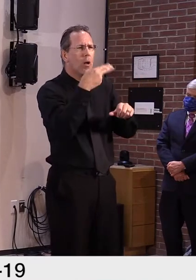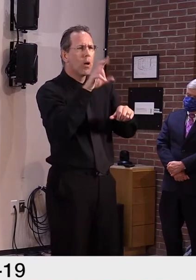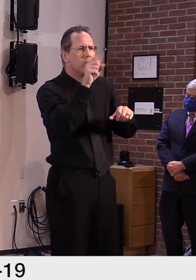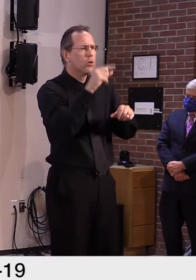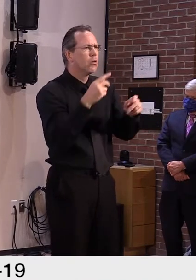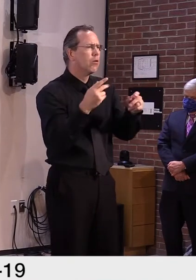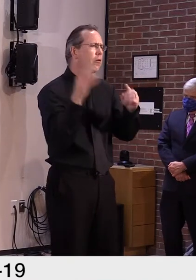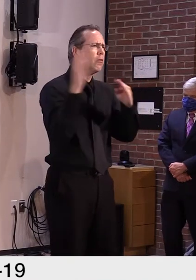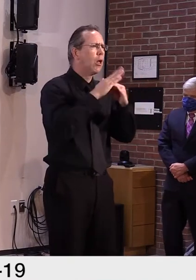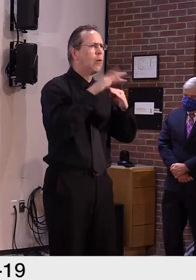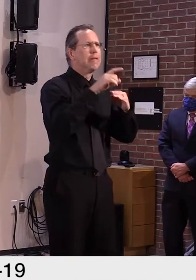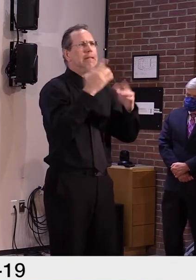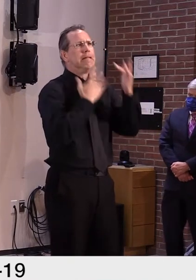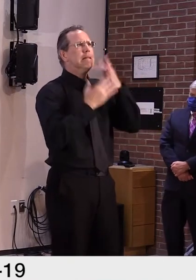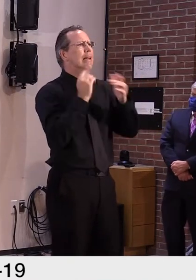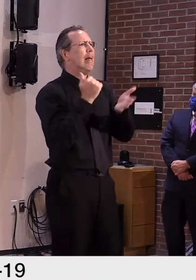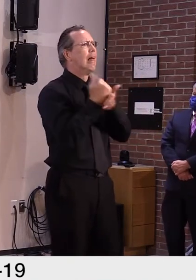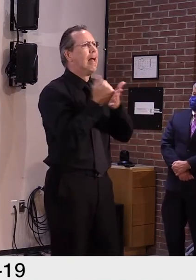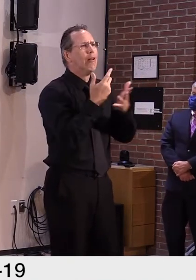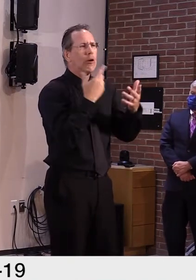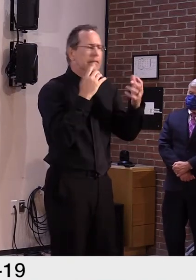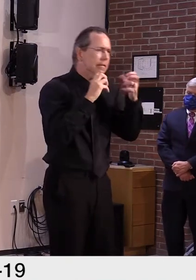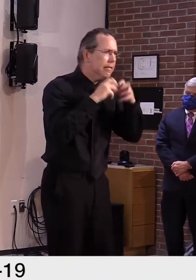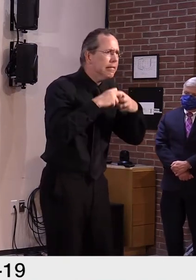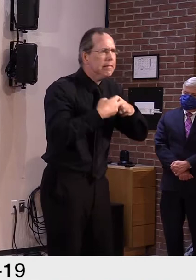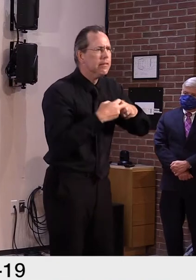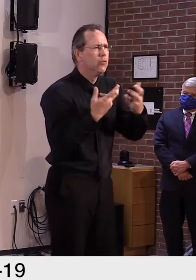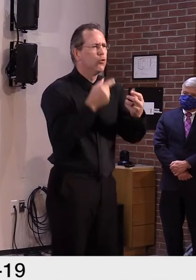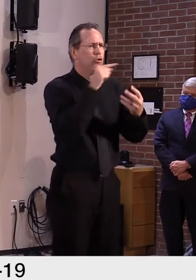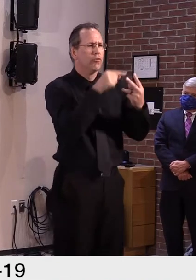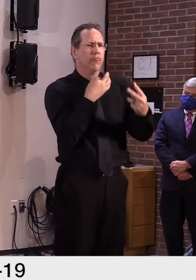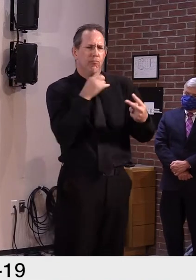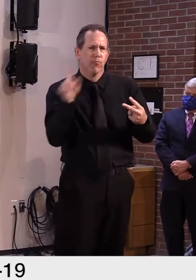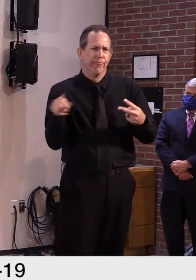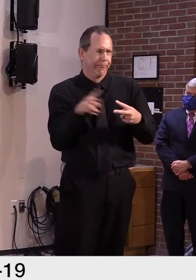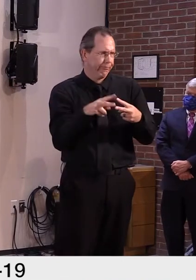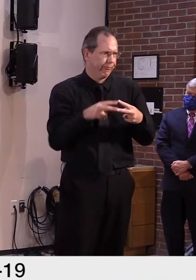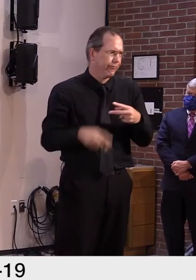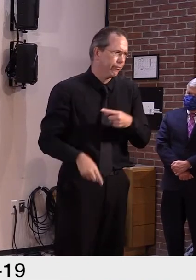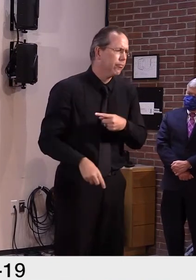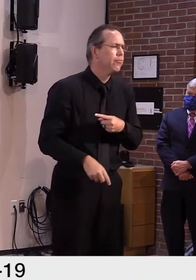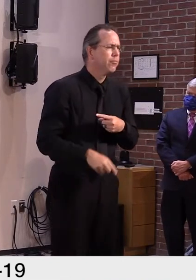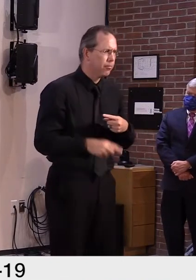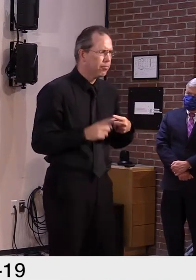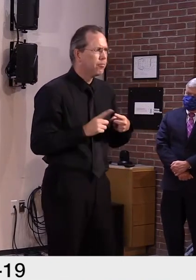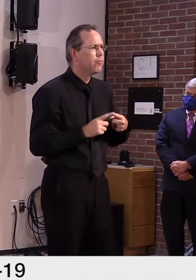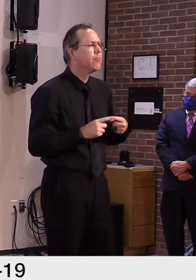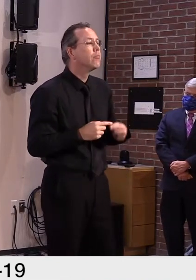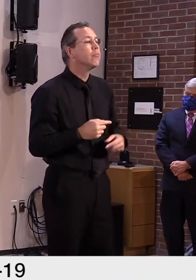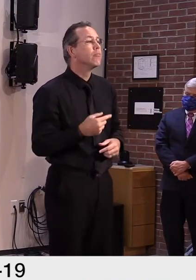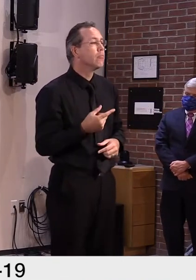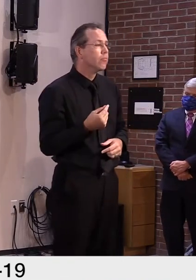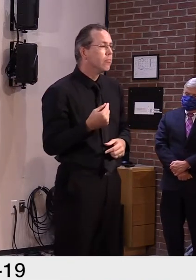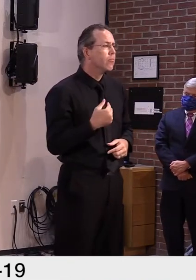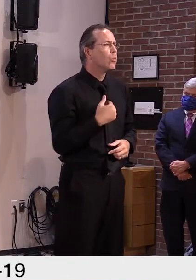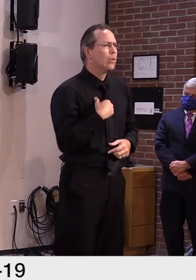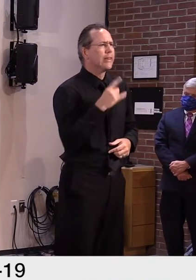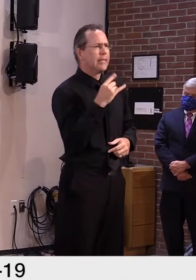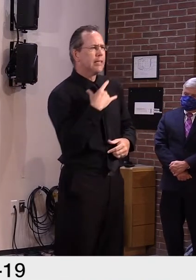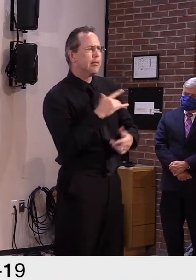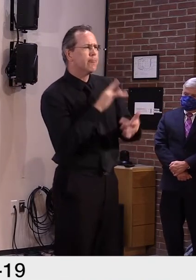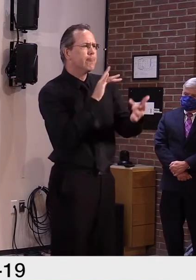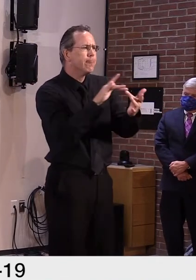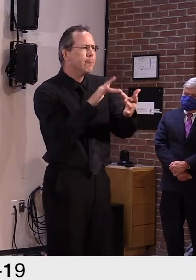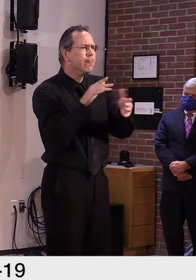needs in child care for the different age groups. At this moment, we are proud to say that the areas that were